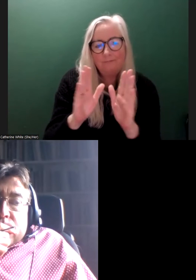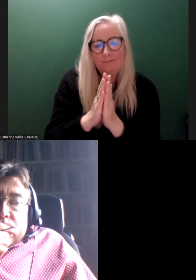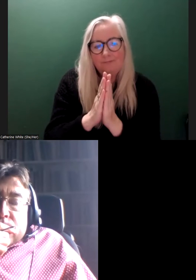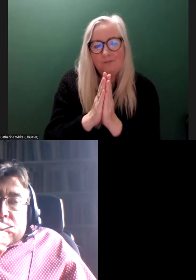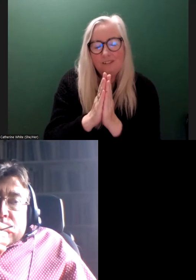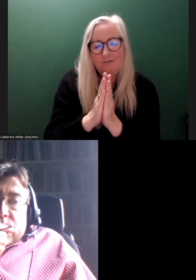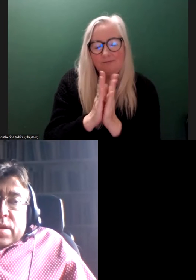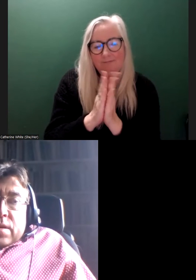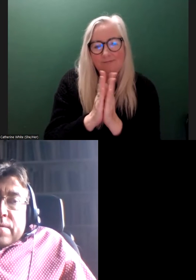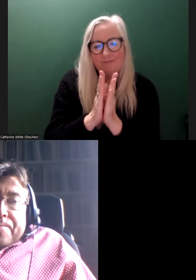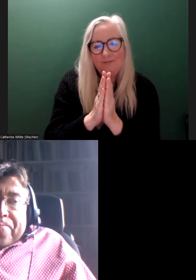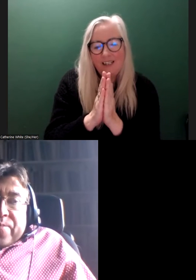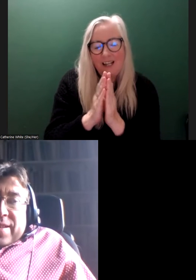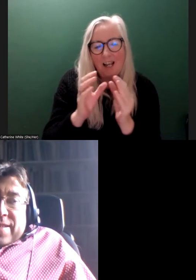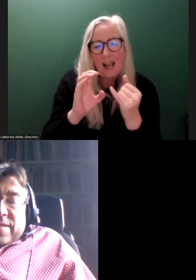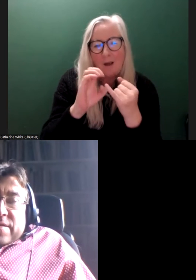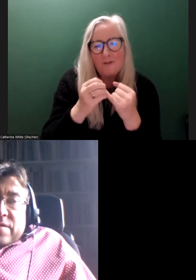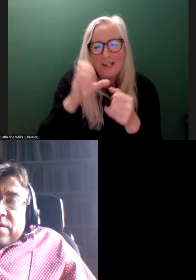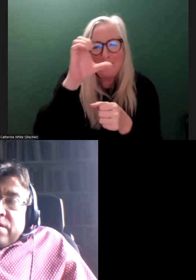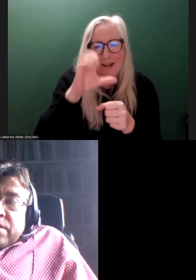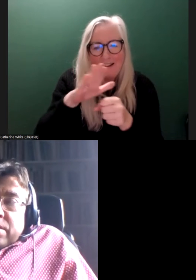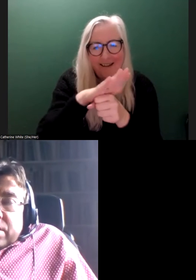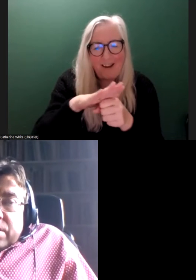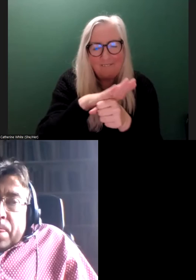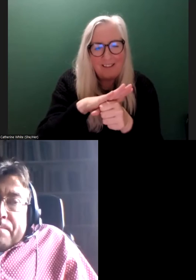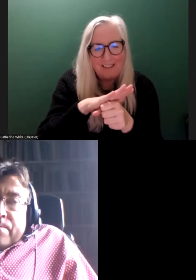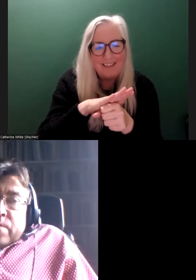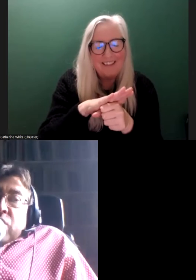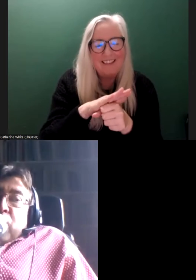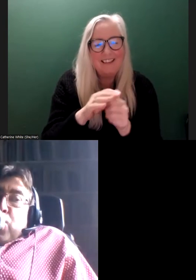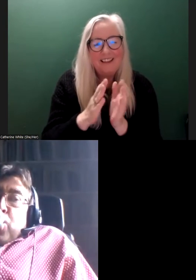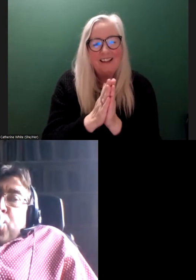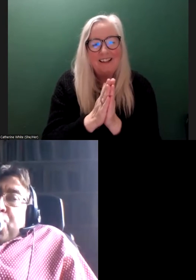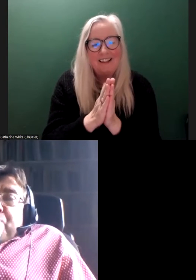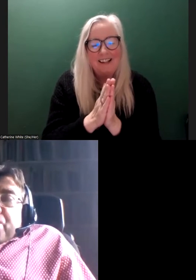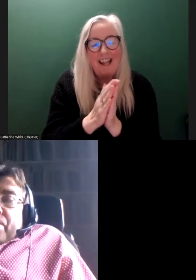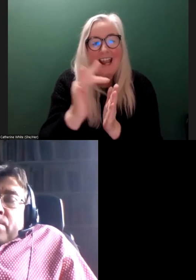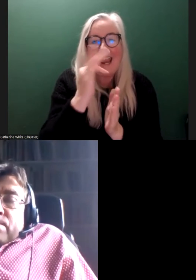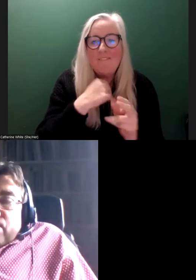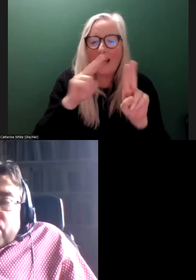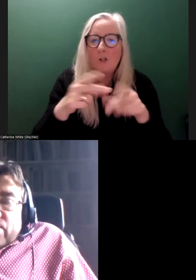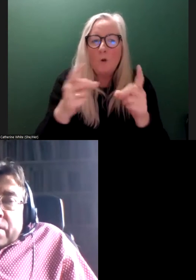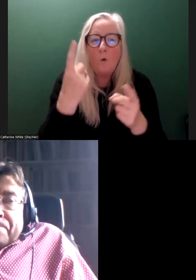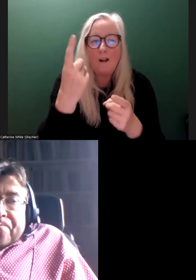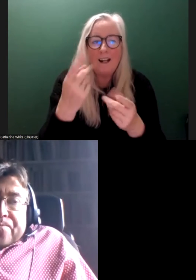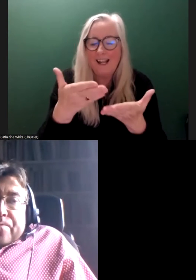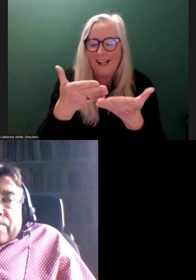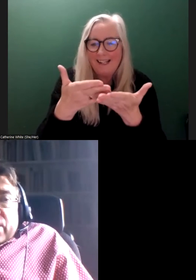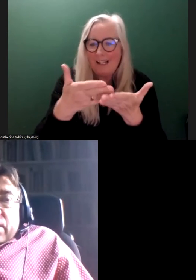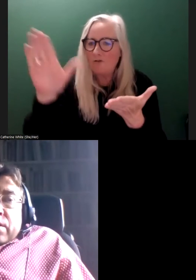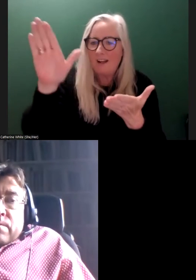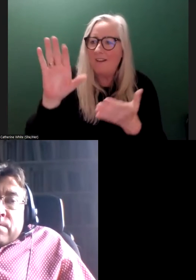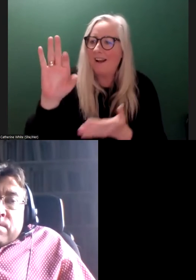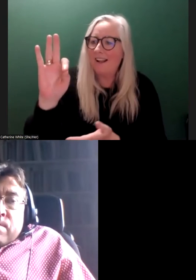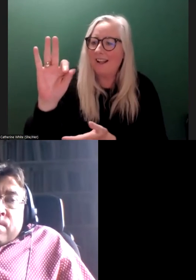I suppose, and I'm trying to be quite as careful as I can and nice as I can. I would kind of, if I could do one thing, I would get rid of the